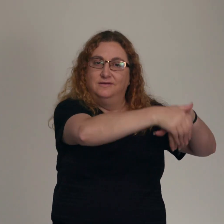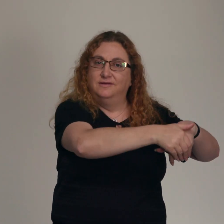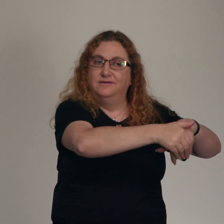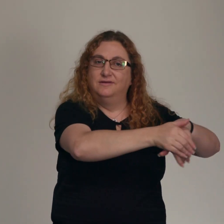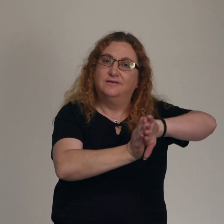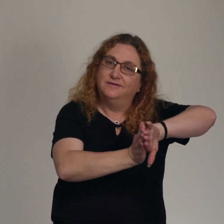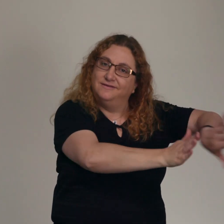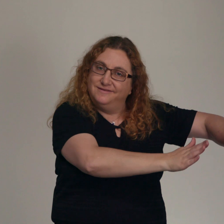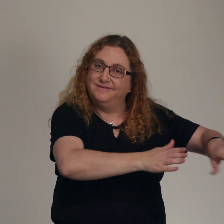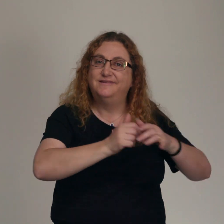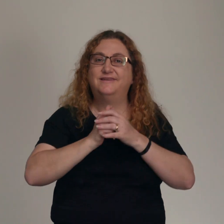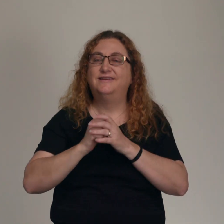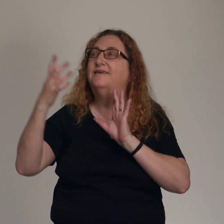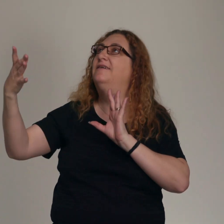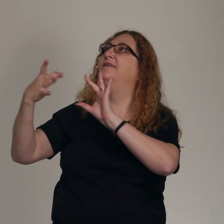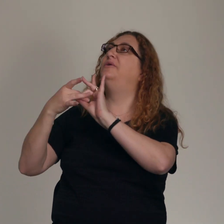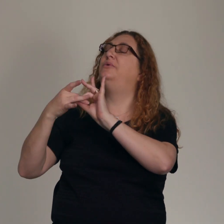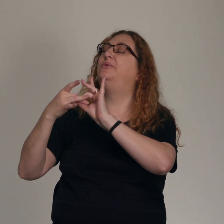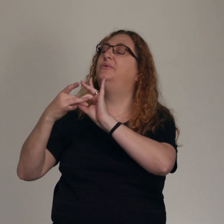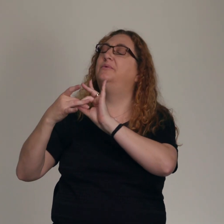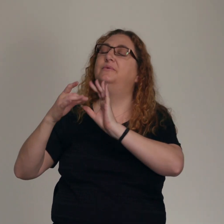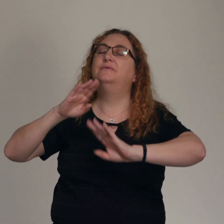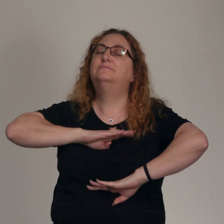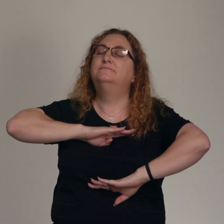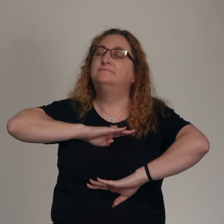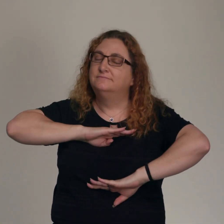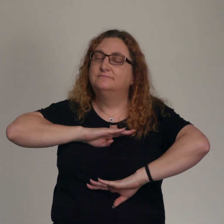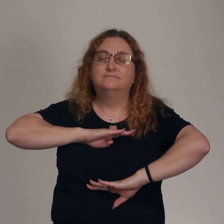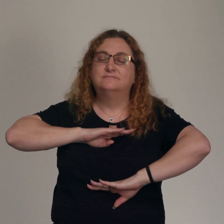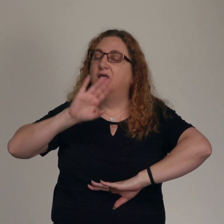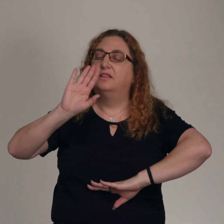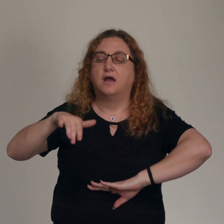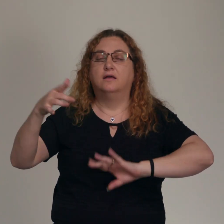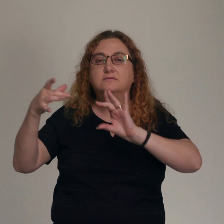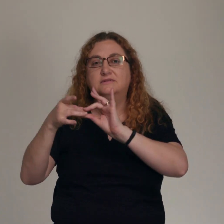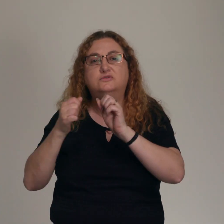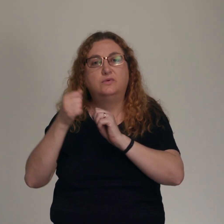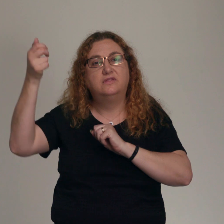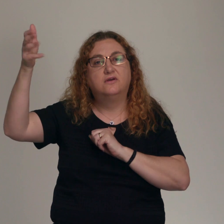And that reconciliation with God has implications of how we live on the ground.